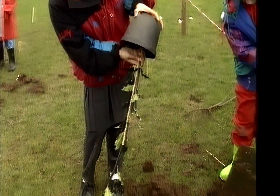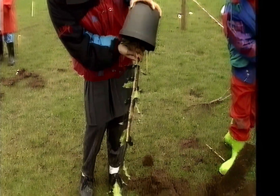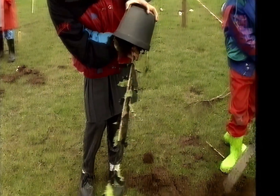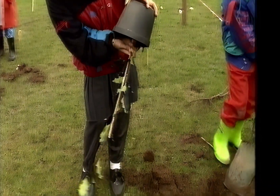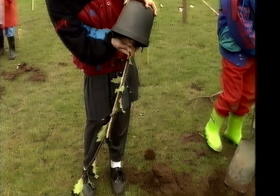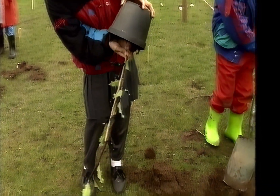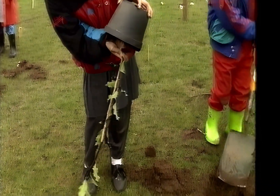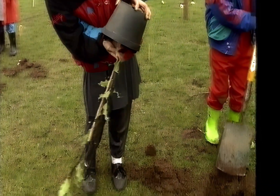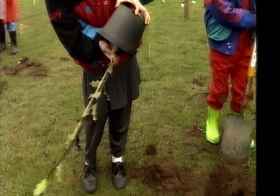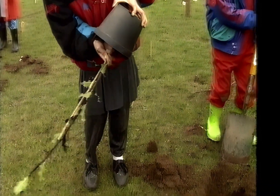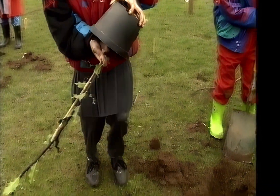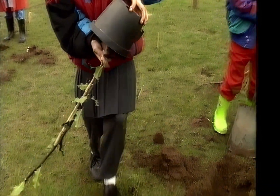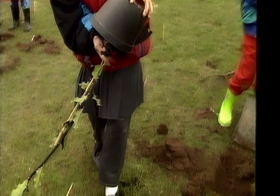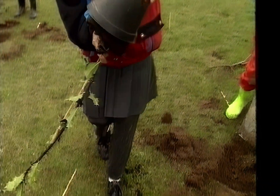Is that deep enough for the tree there?